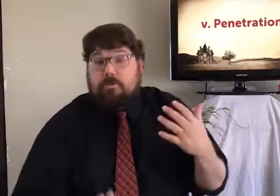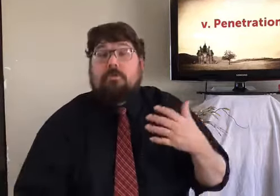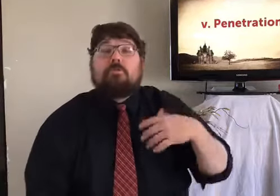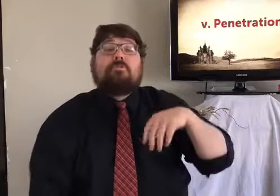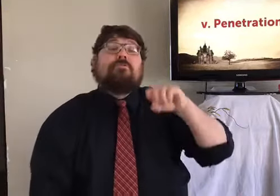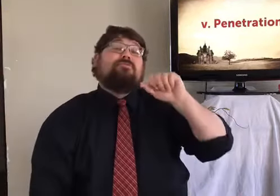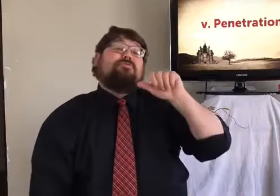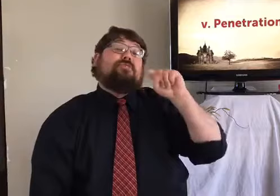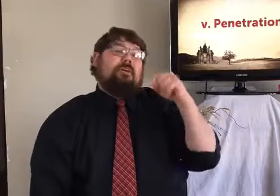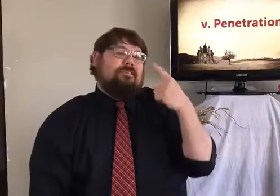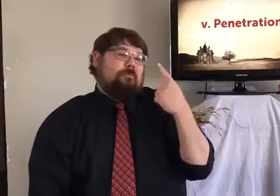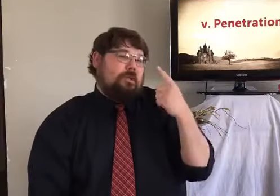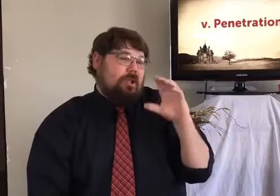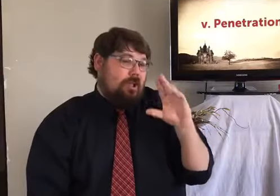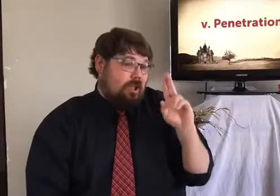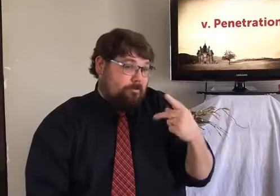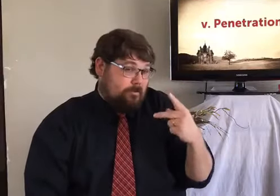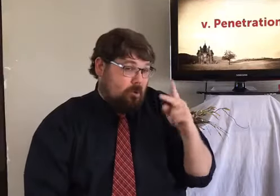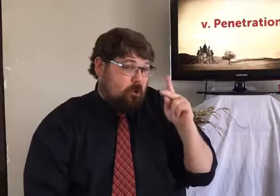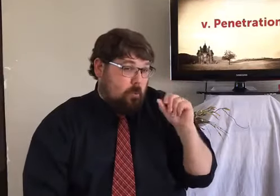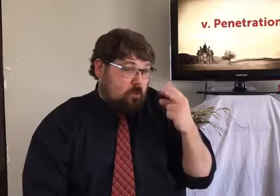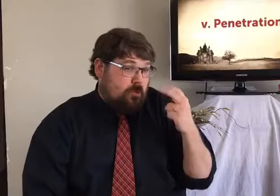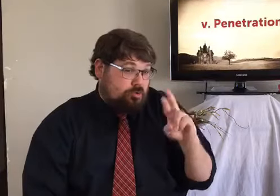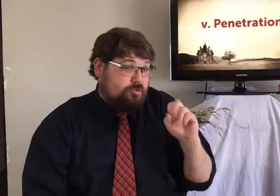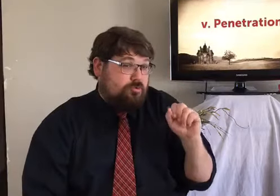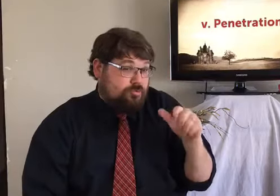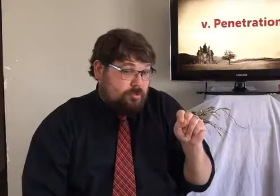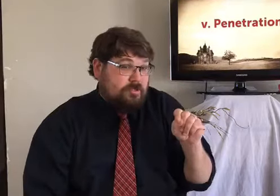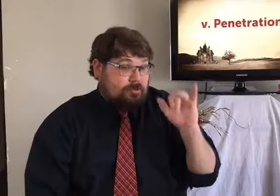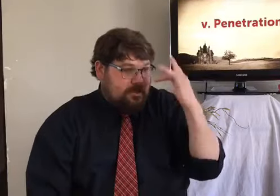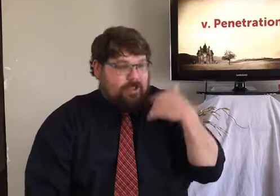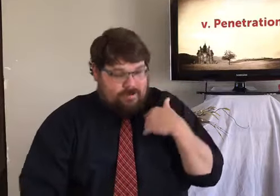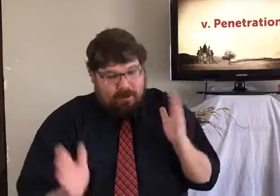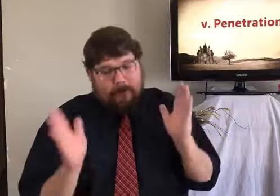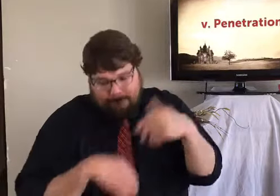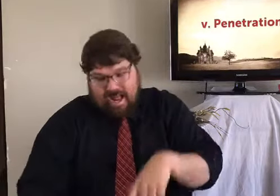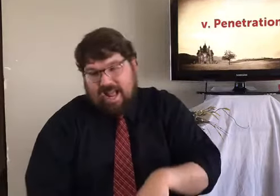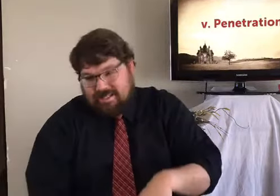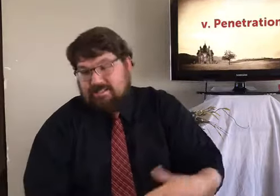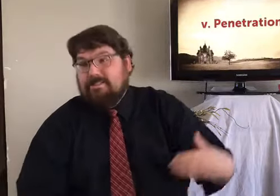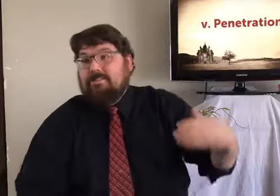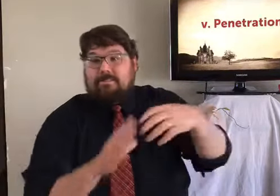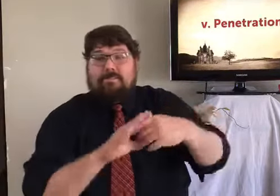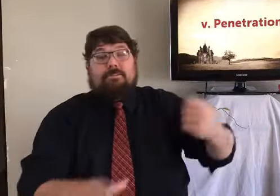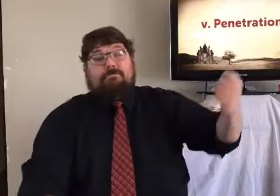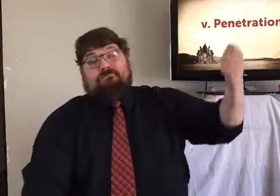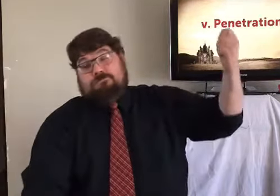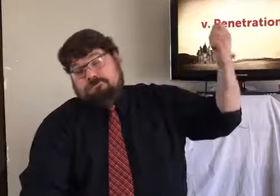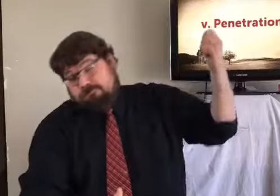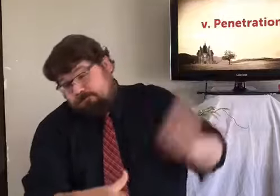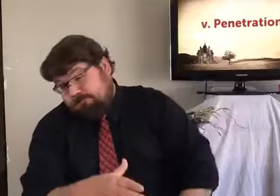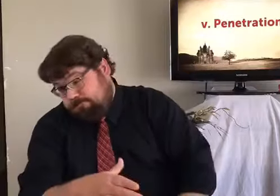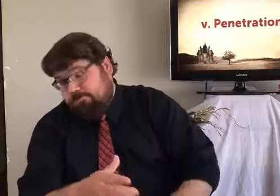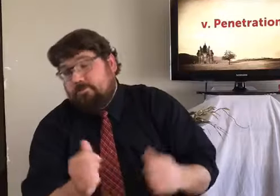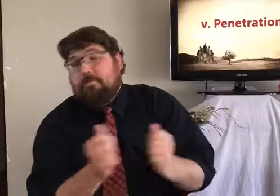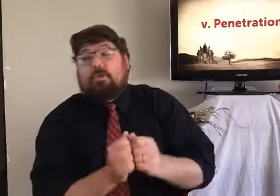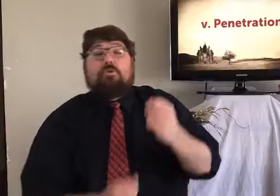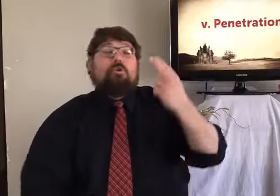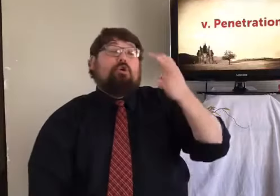and salt. One cup of salt, kosher salt. That's why I have a whole box of it, because I needed a lot of